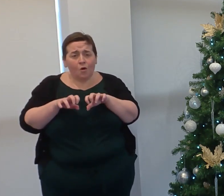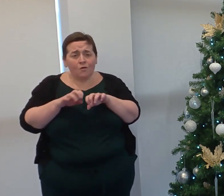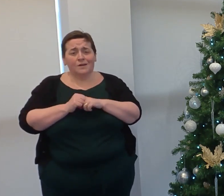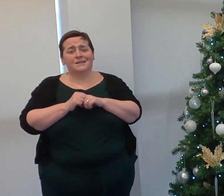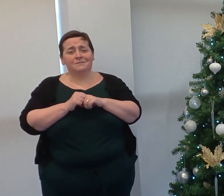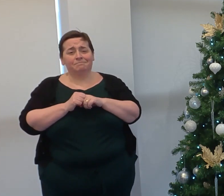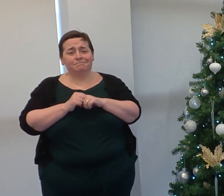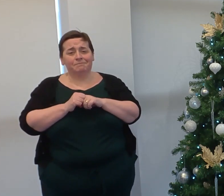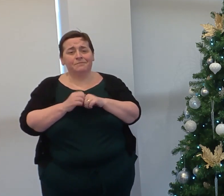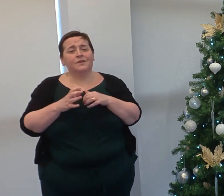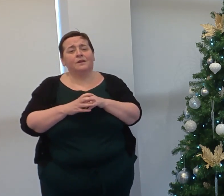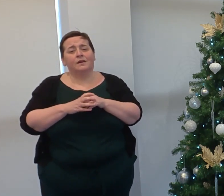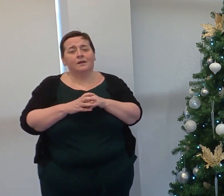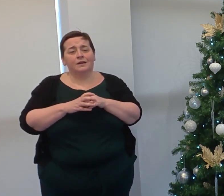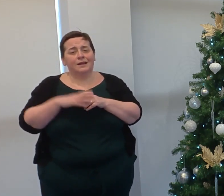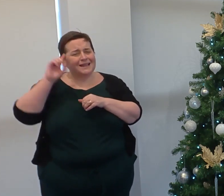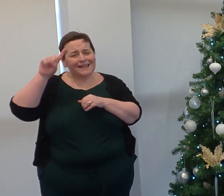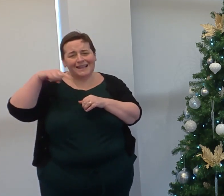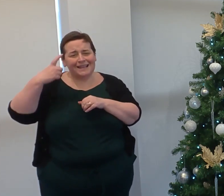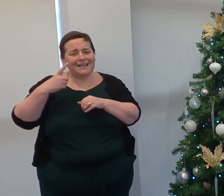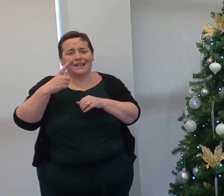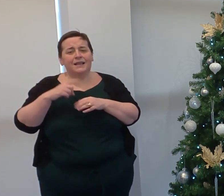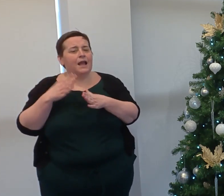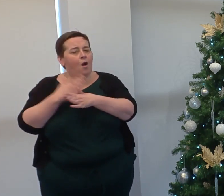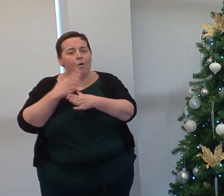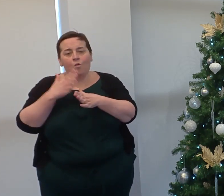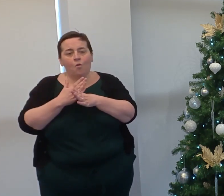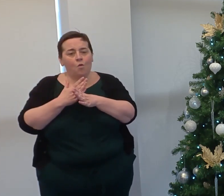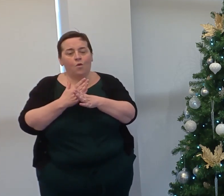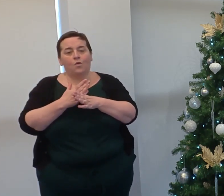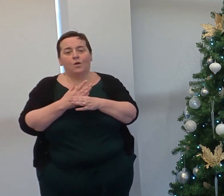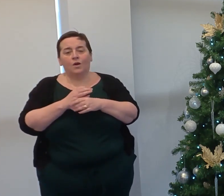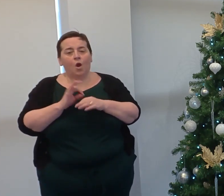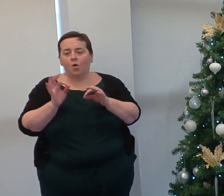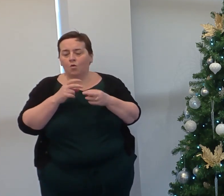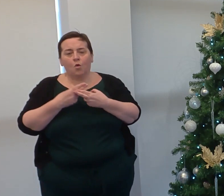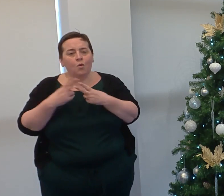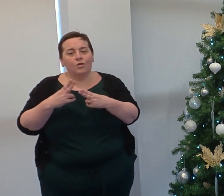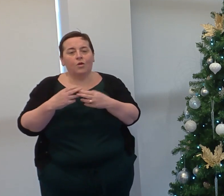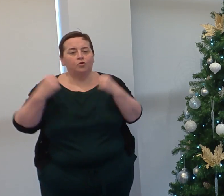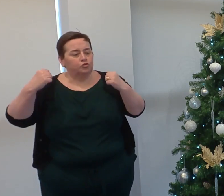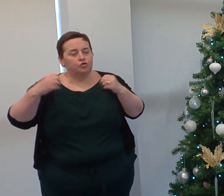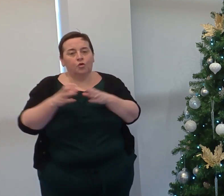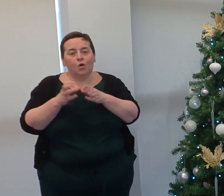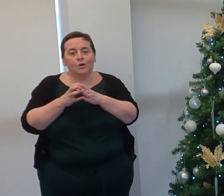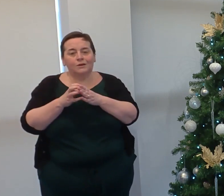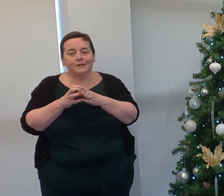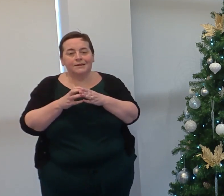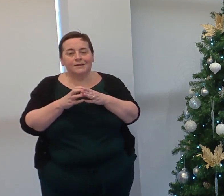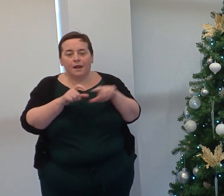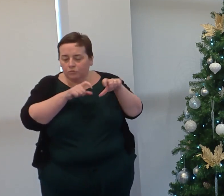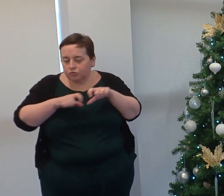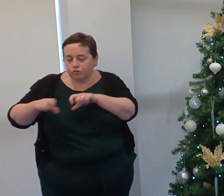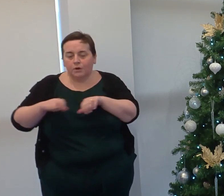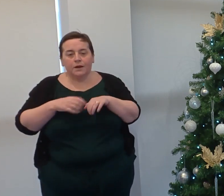management and health and safety. The facilities management functions cannot operate without a strong team. Keeping